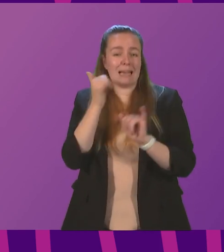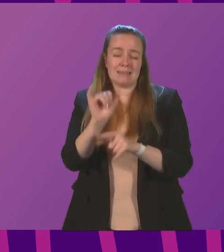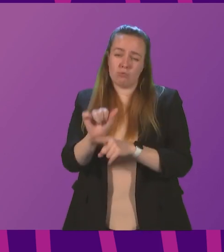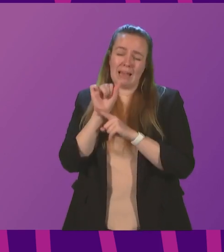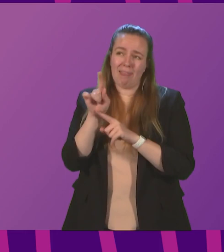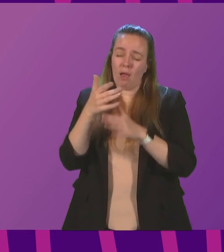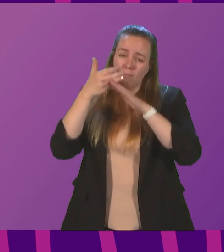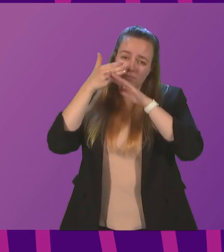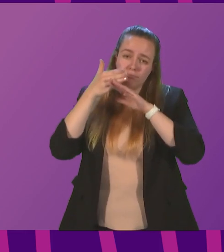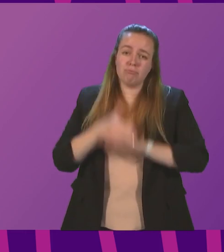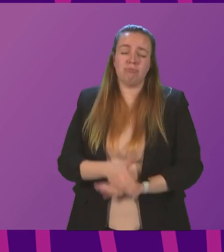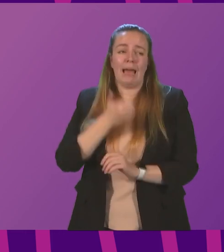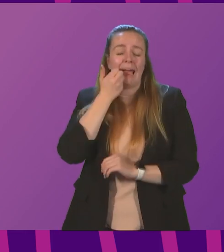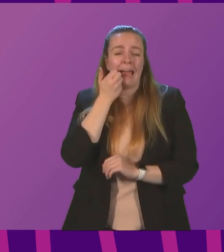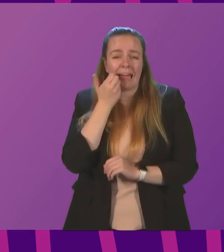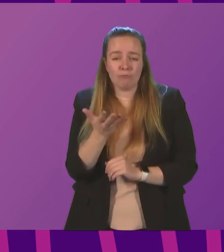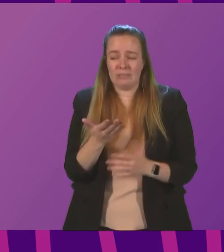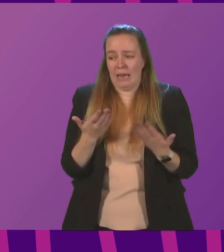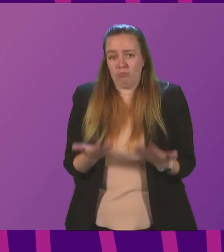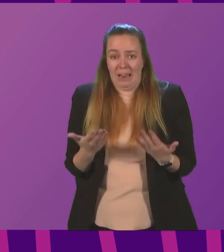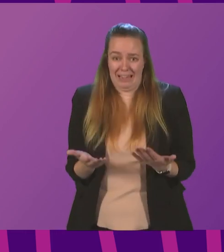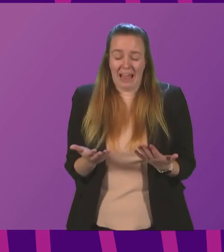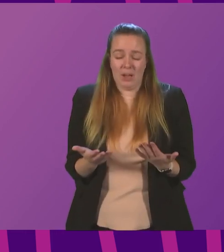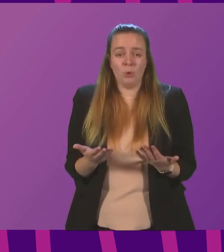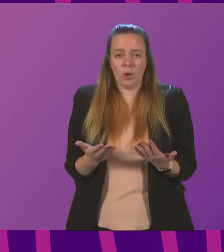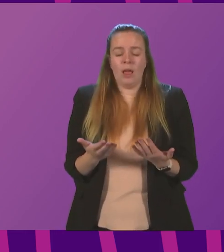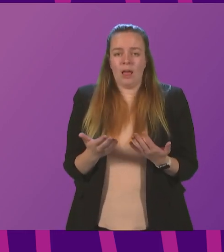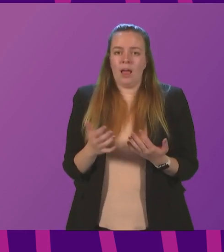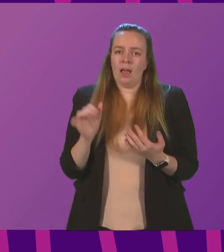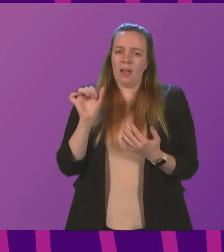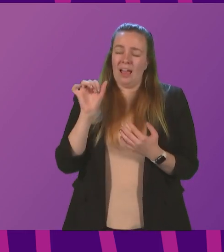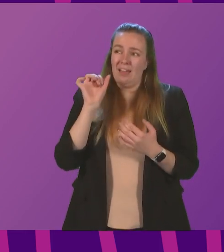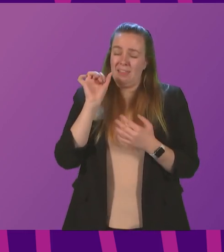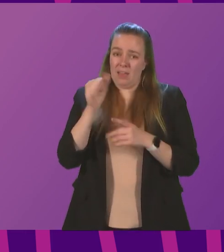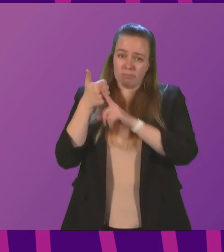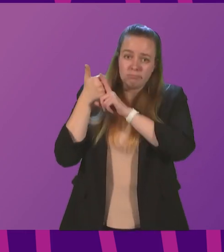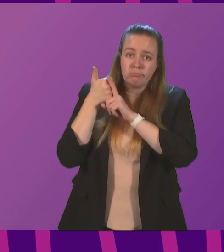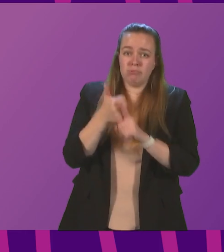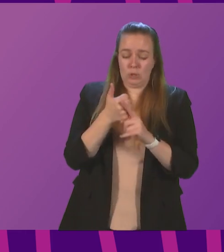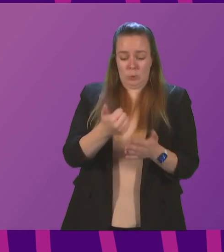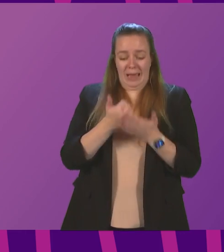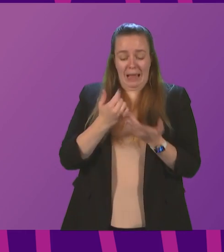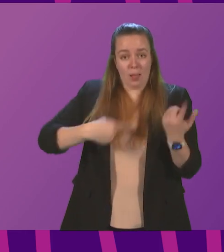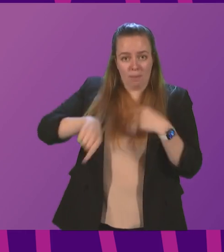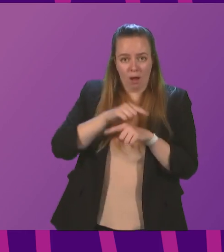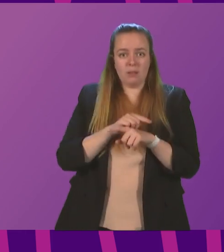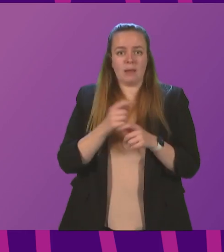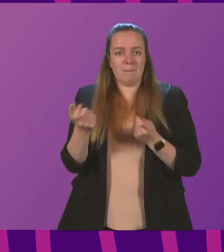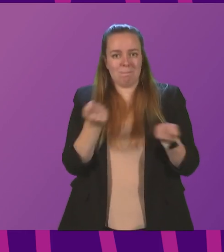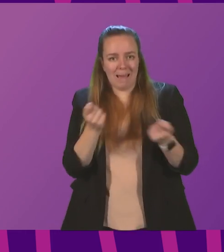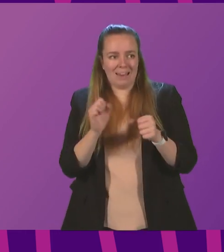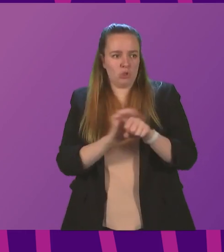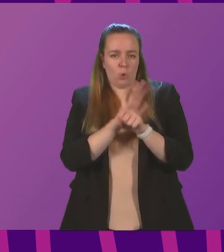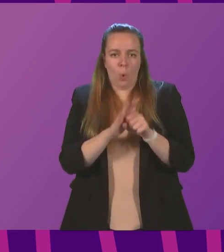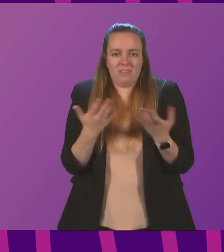really hard every single day right now. And the contribution of tests and protect to helping us keep COVID at this